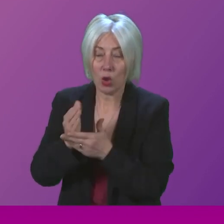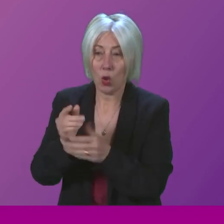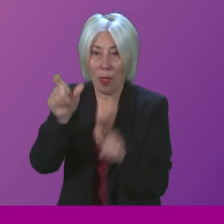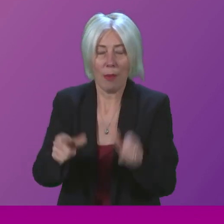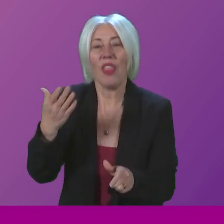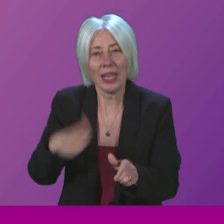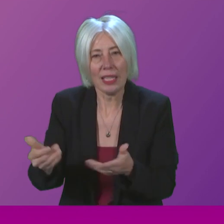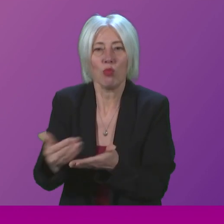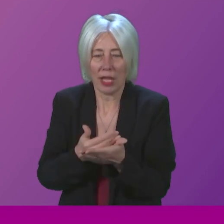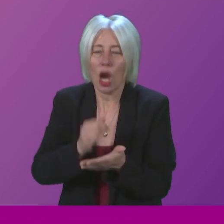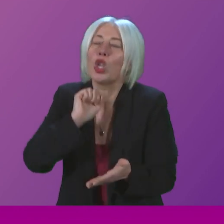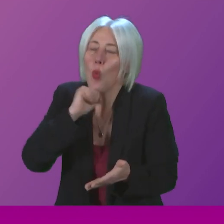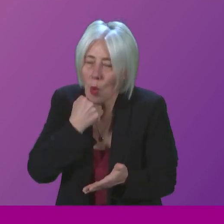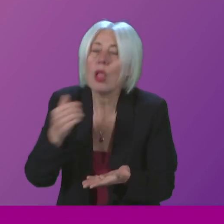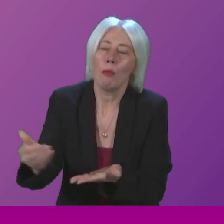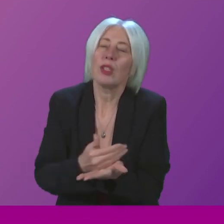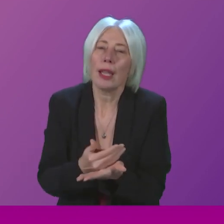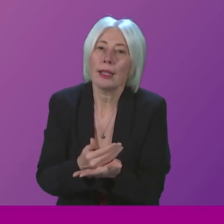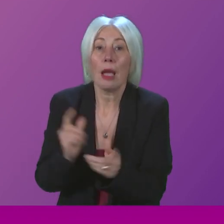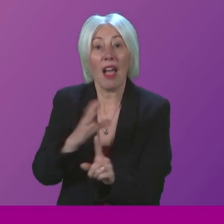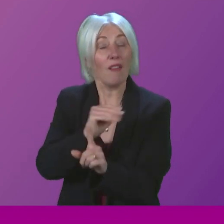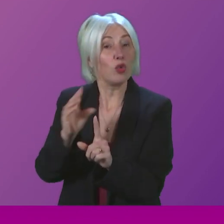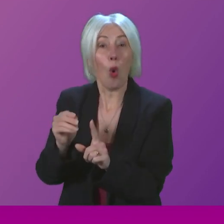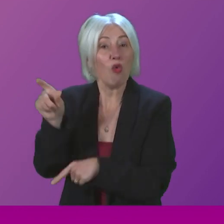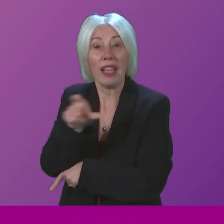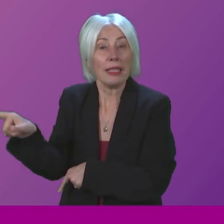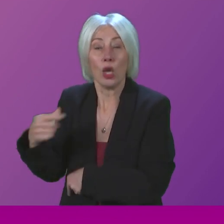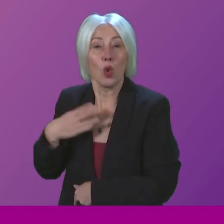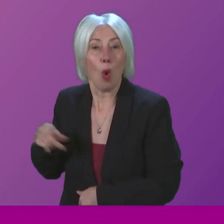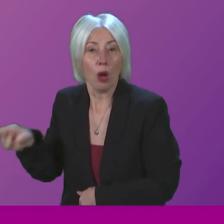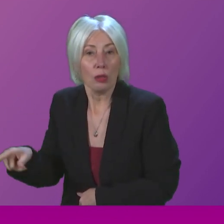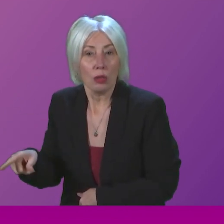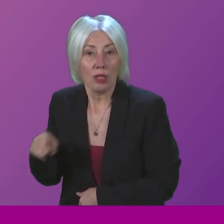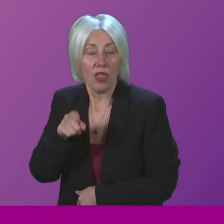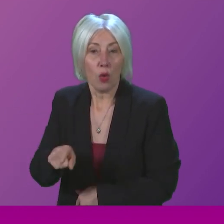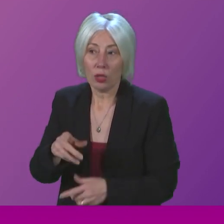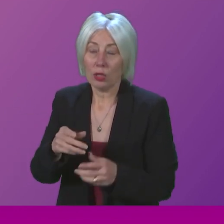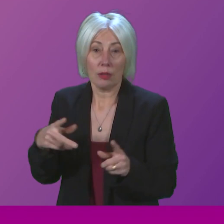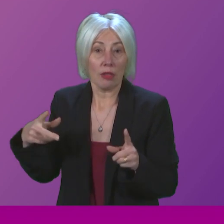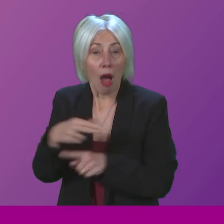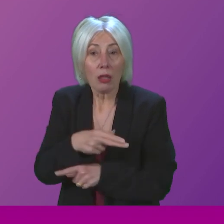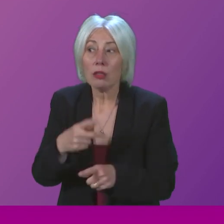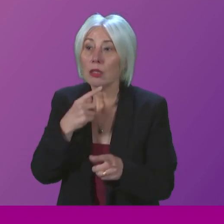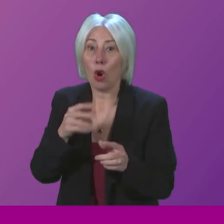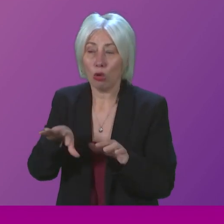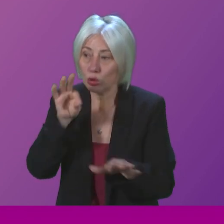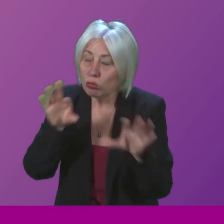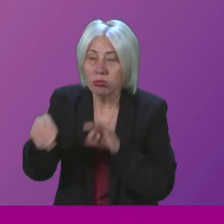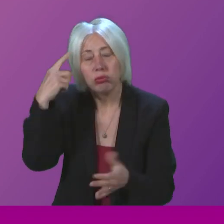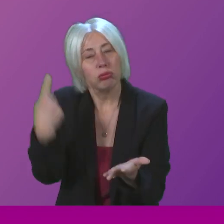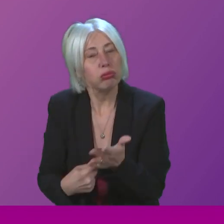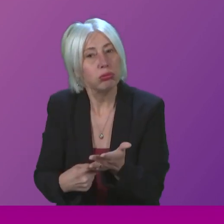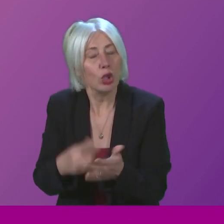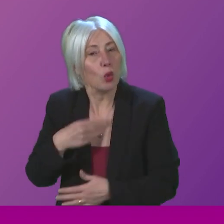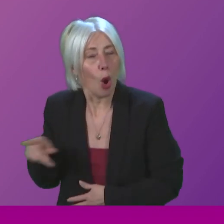most. But if Tory members don't want us to have to face some of these choices, and I wish we didn't have to face those choices, then